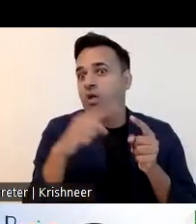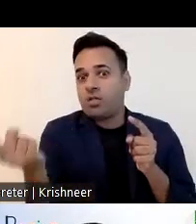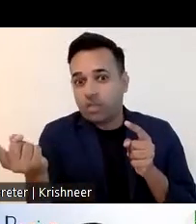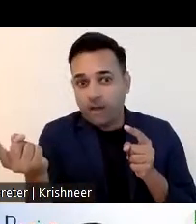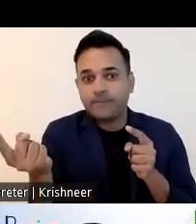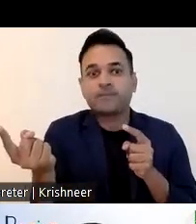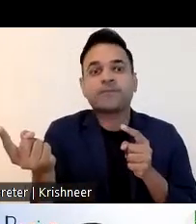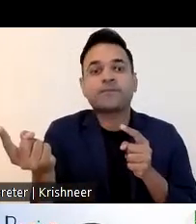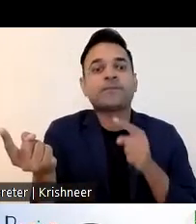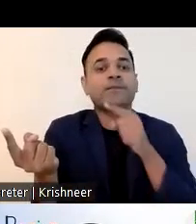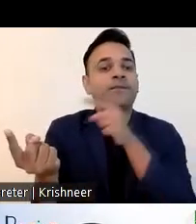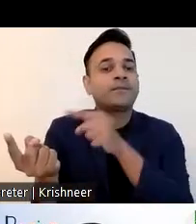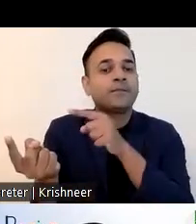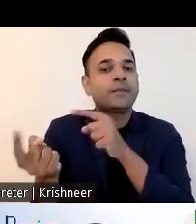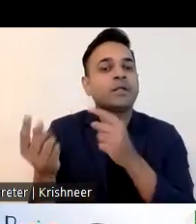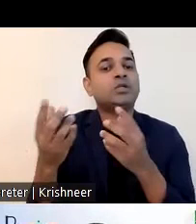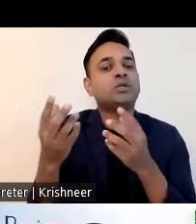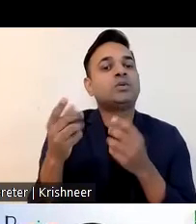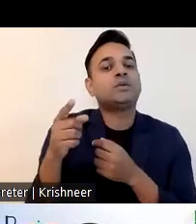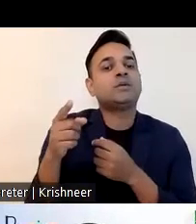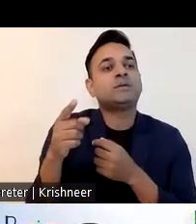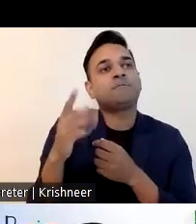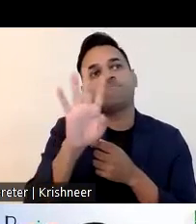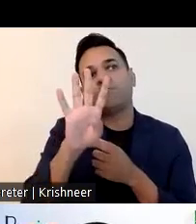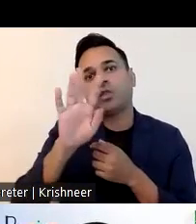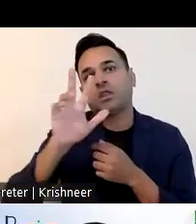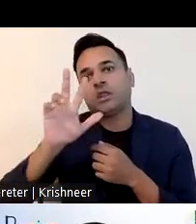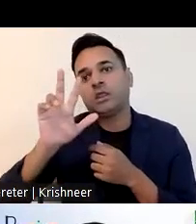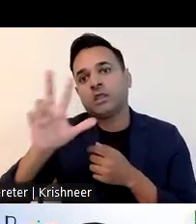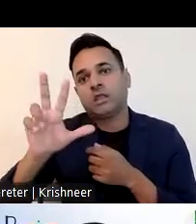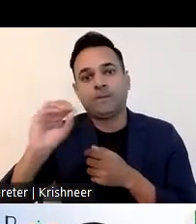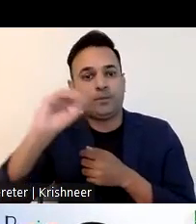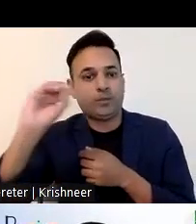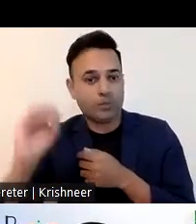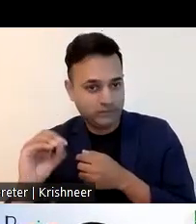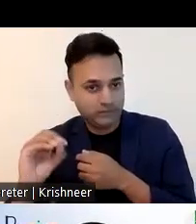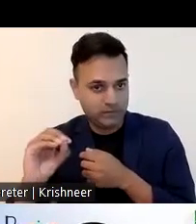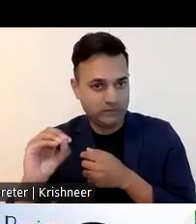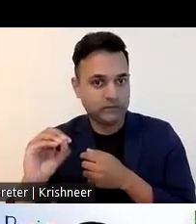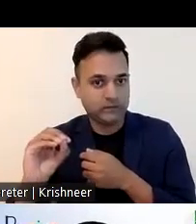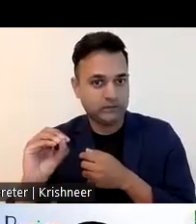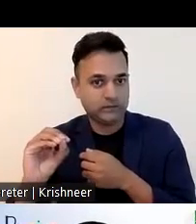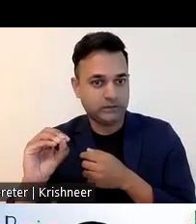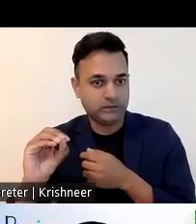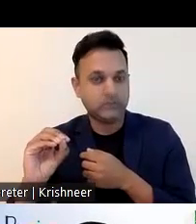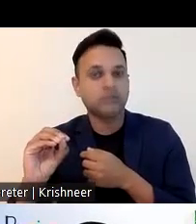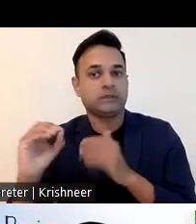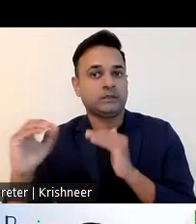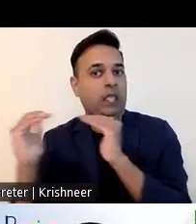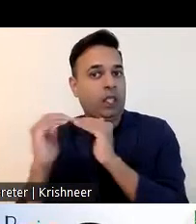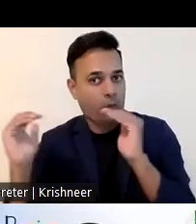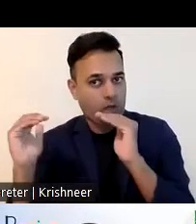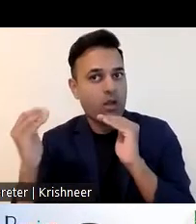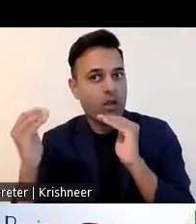less work opportunity than the men with disabilities and those who have who are more educated they have the possibility to get employment